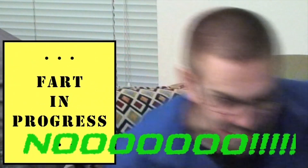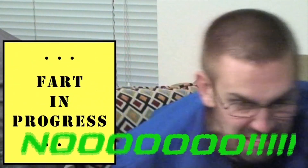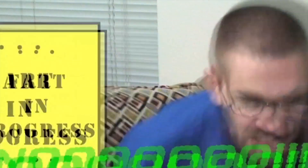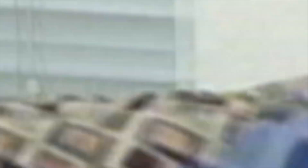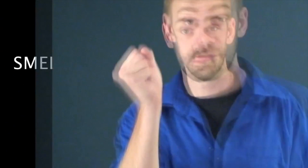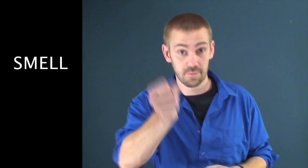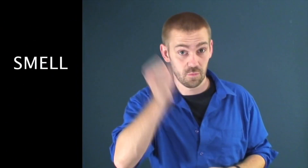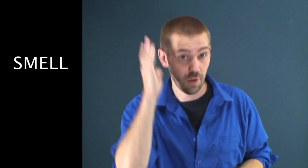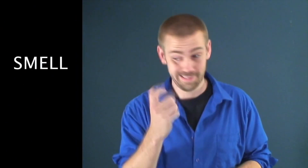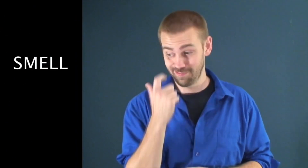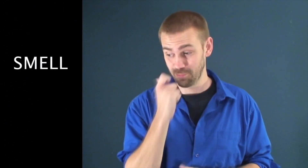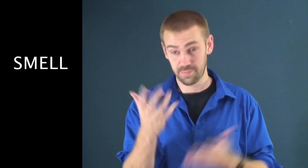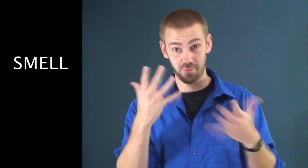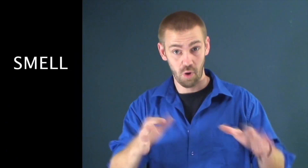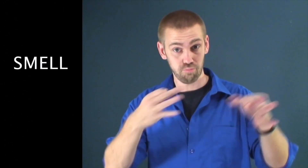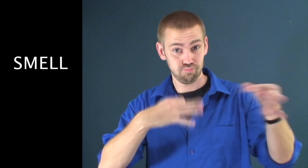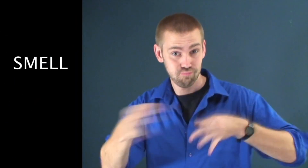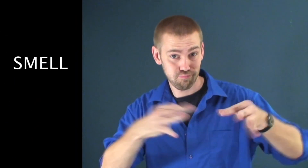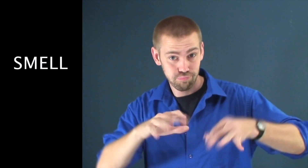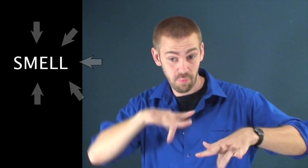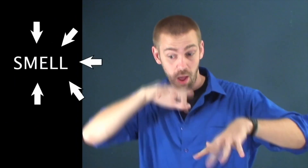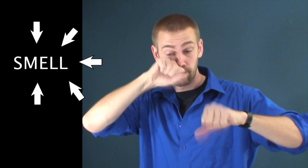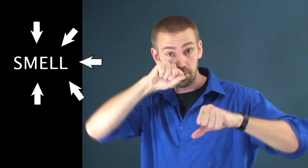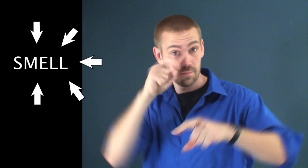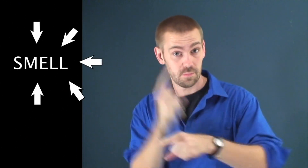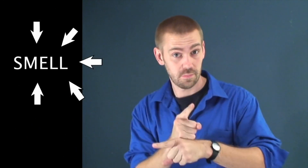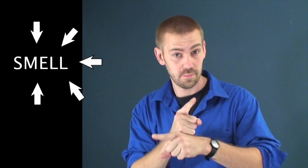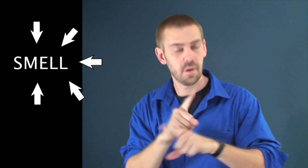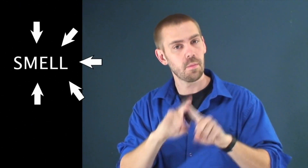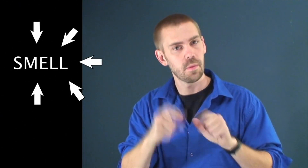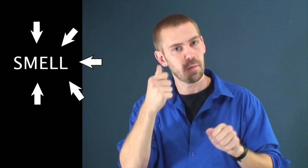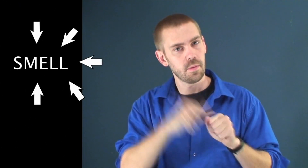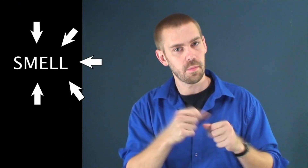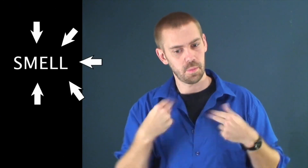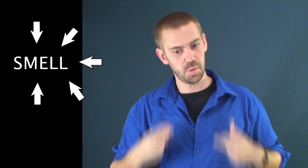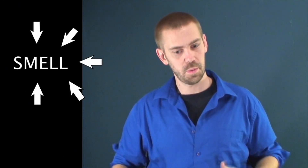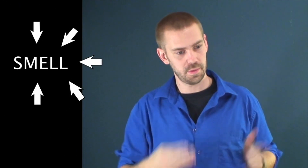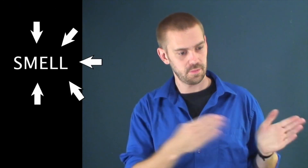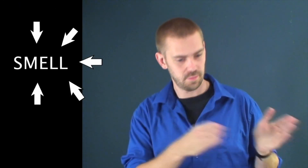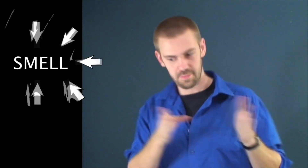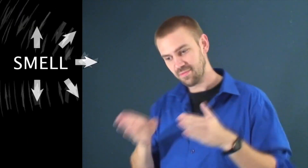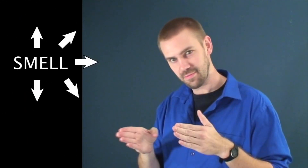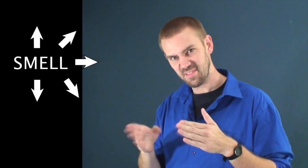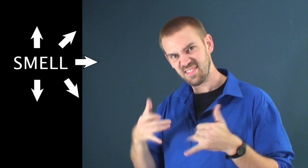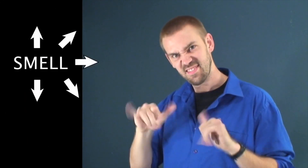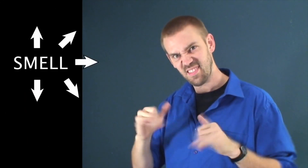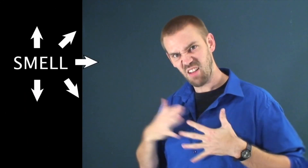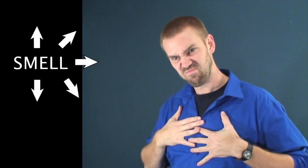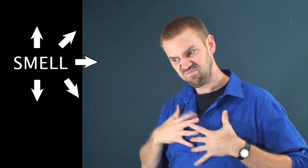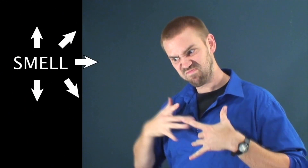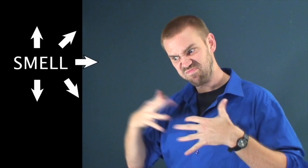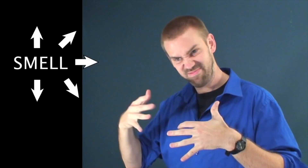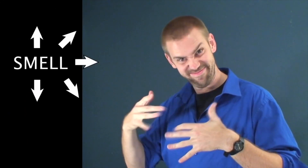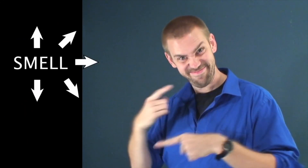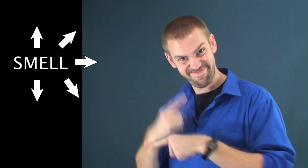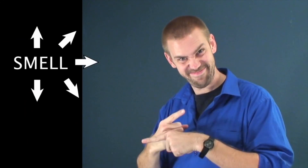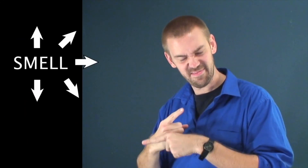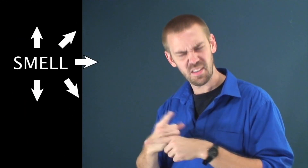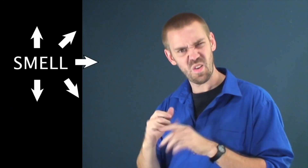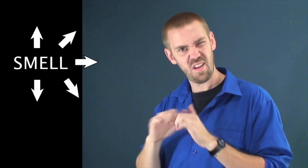so austin just got done explaining about how we intake smell but remember humans can also exude smell right so how